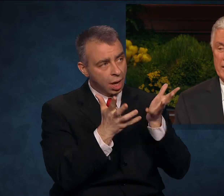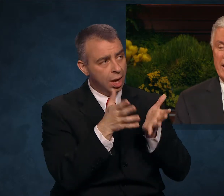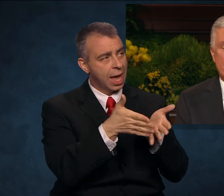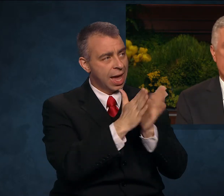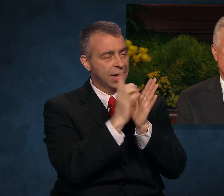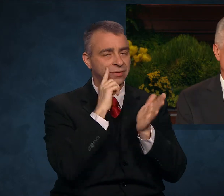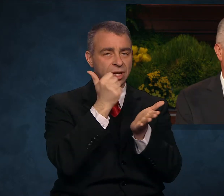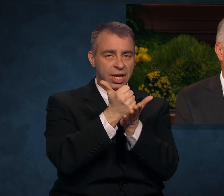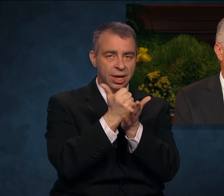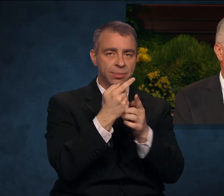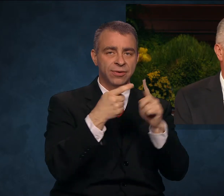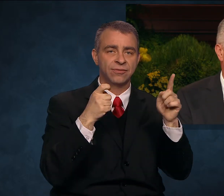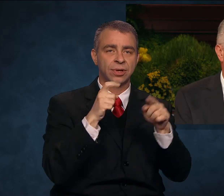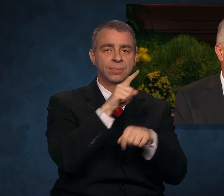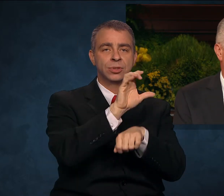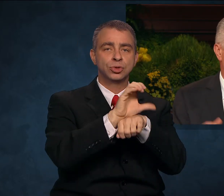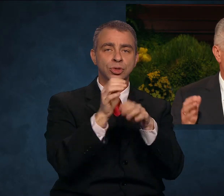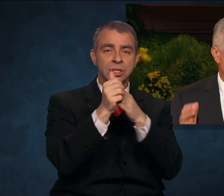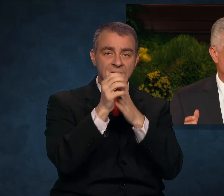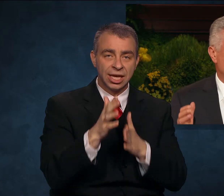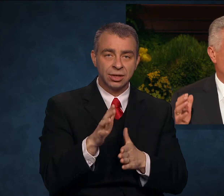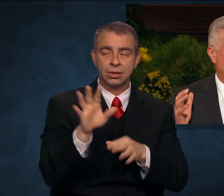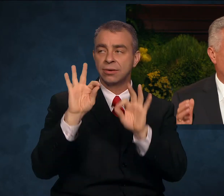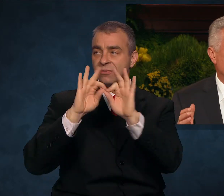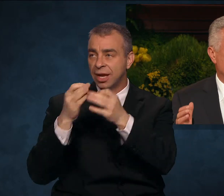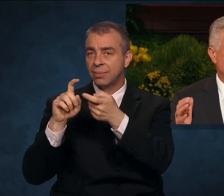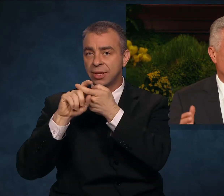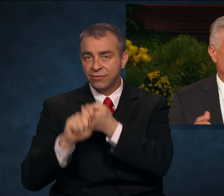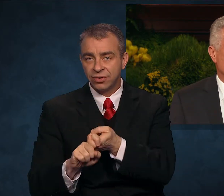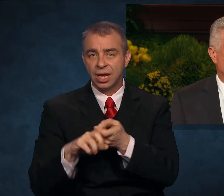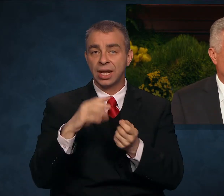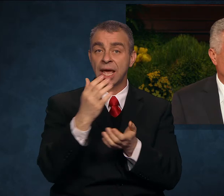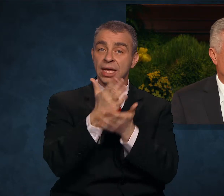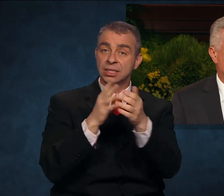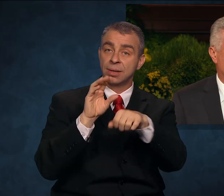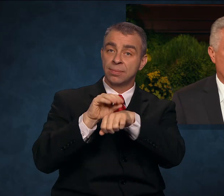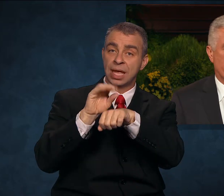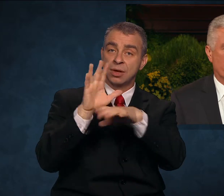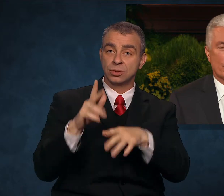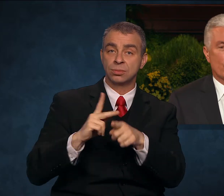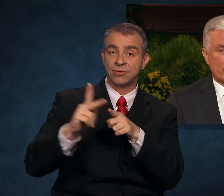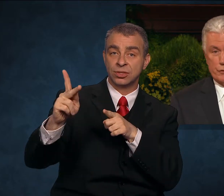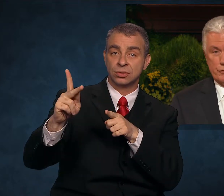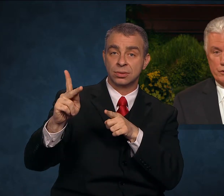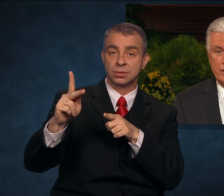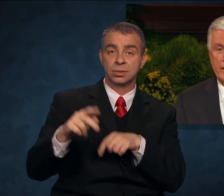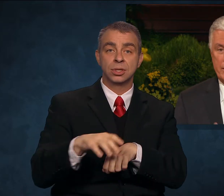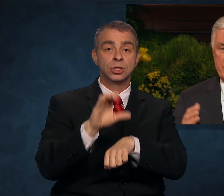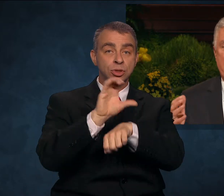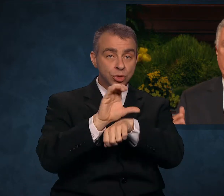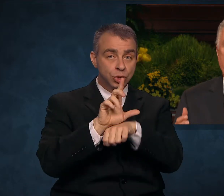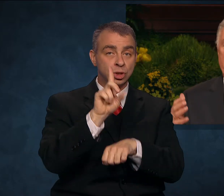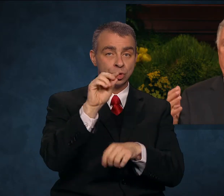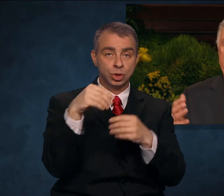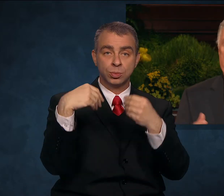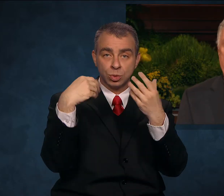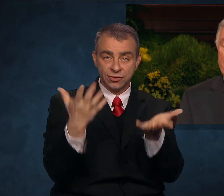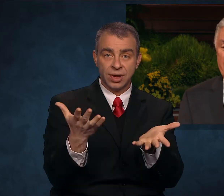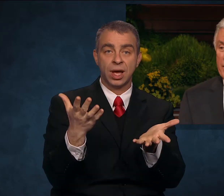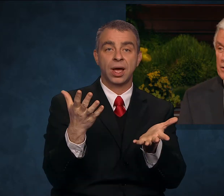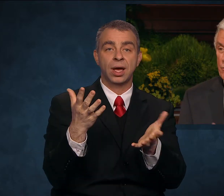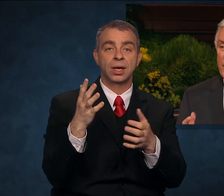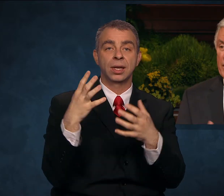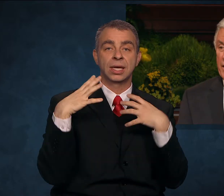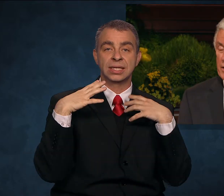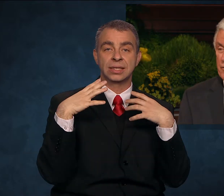and trained counselors. The Church provides addiction recovery help through local Church leaders, the internet, and in